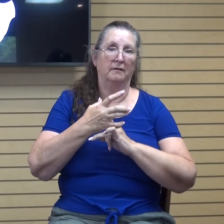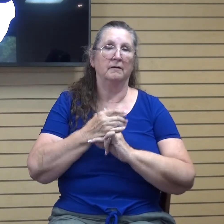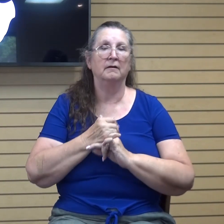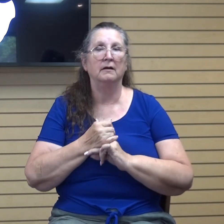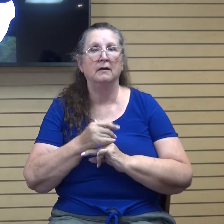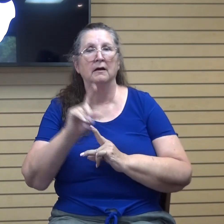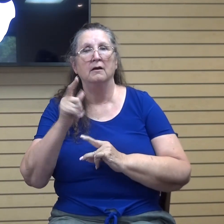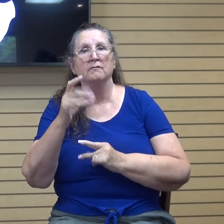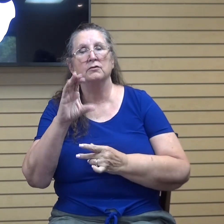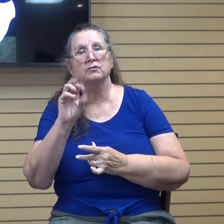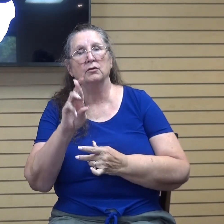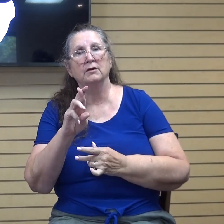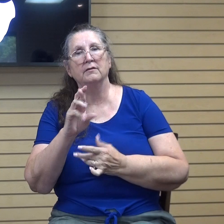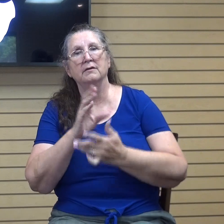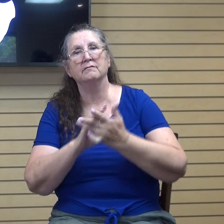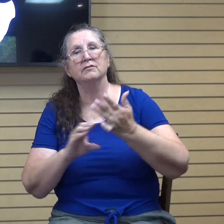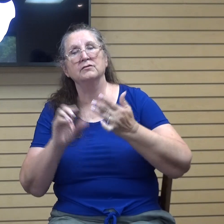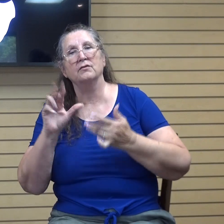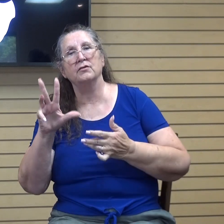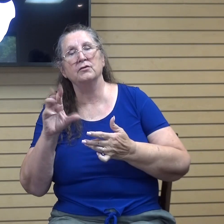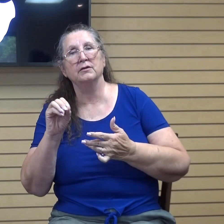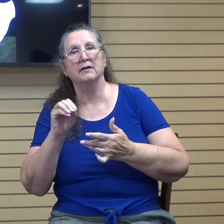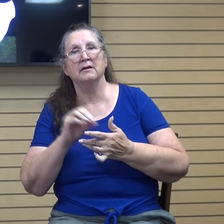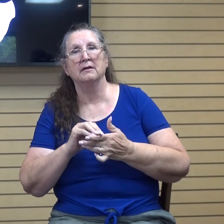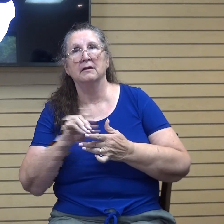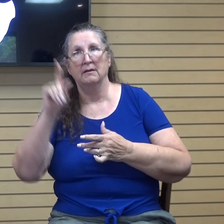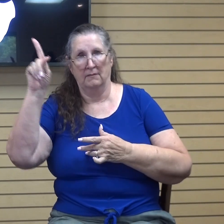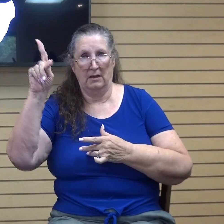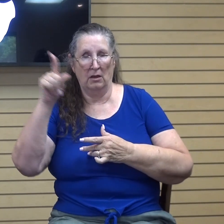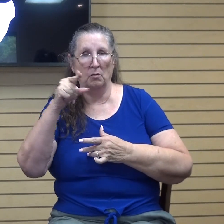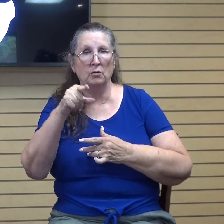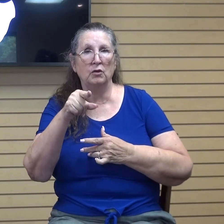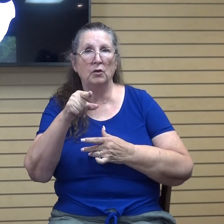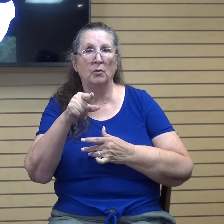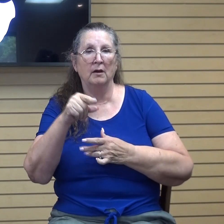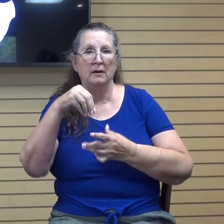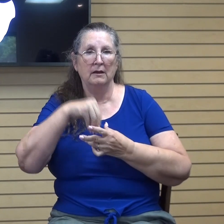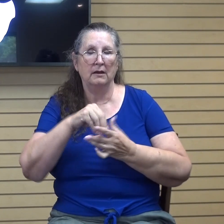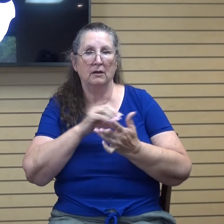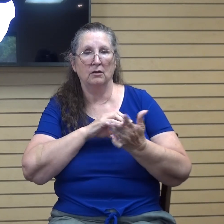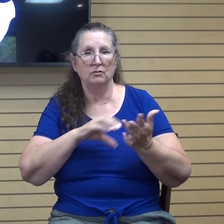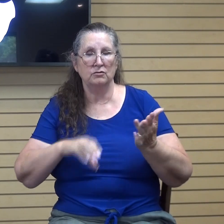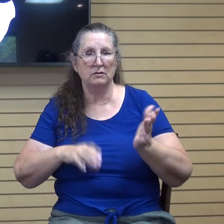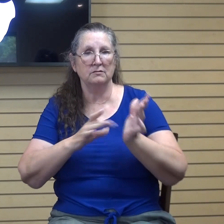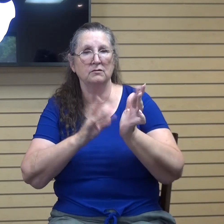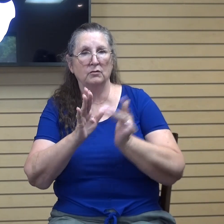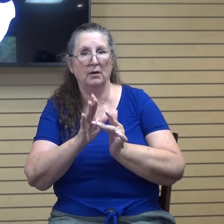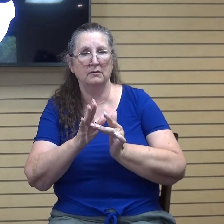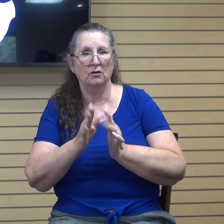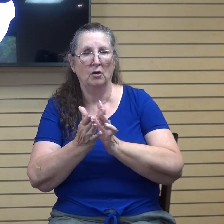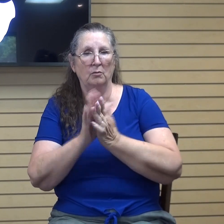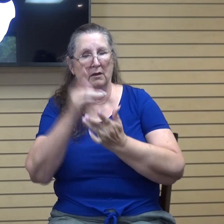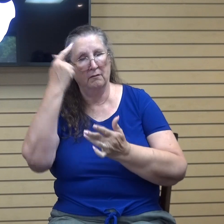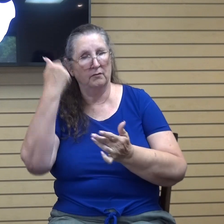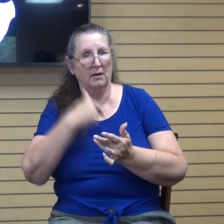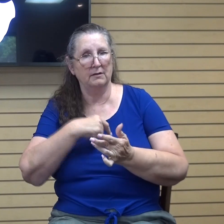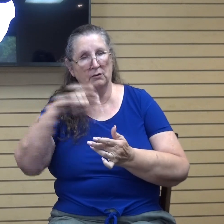Corinthians verse 30, but of him you are in Christ Jesus, who became for us wisdom from God